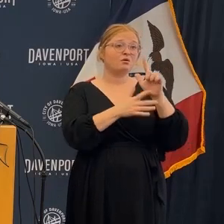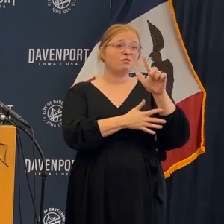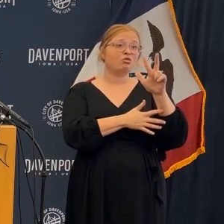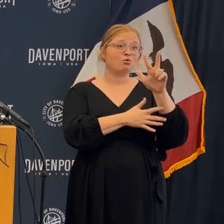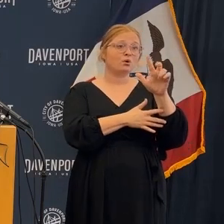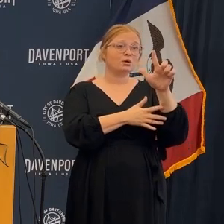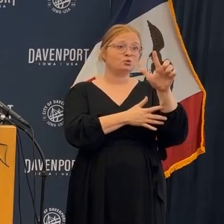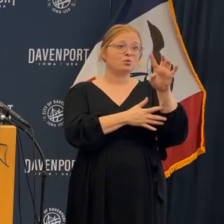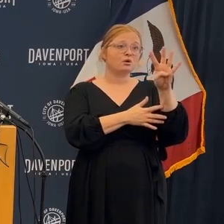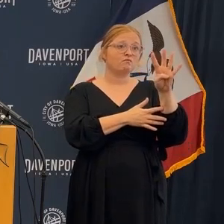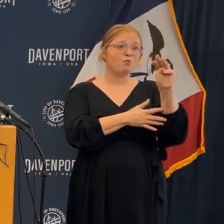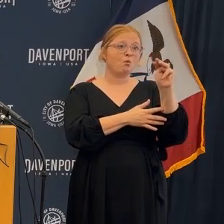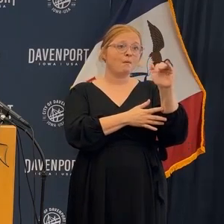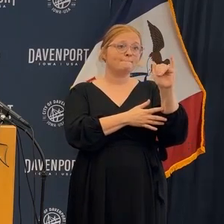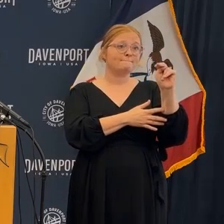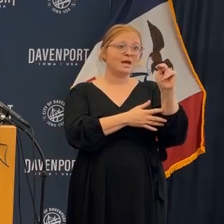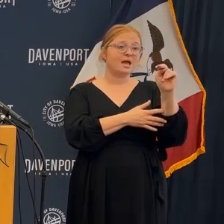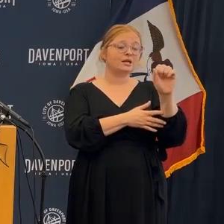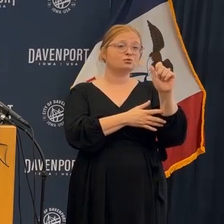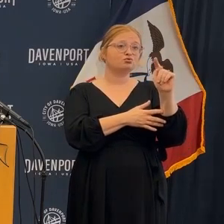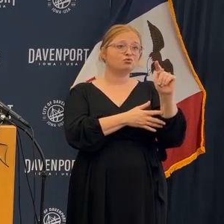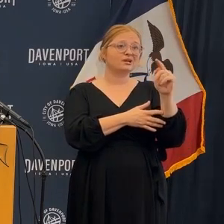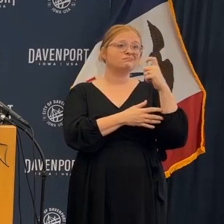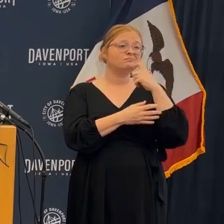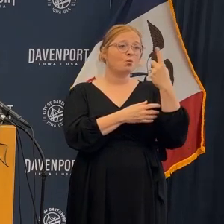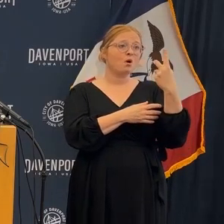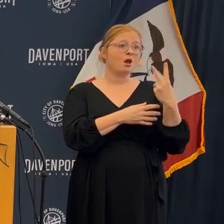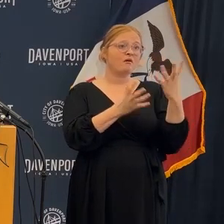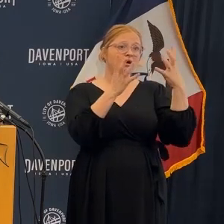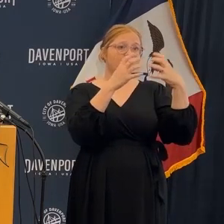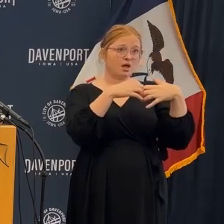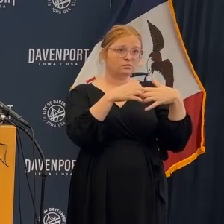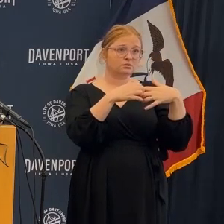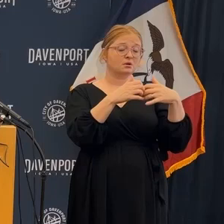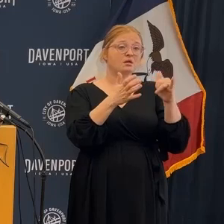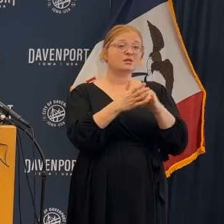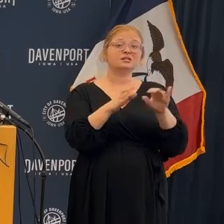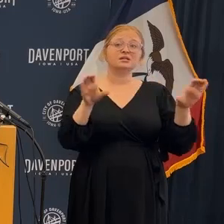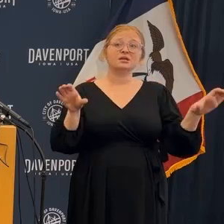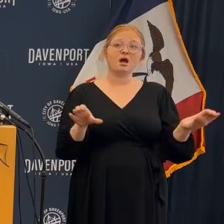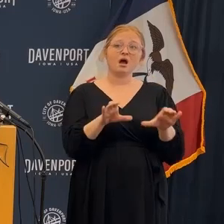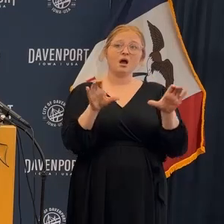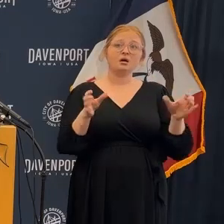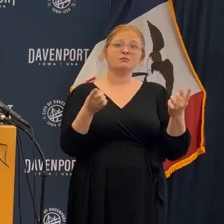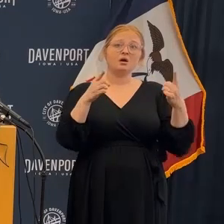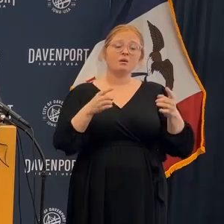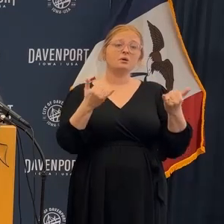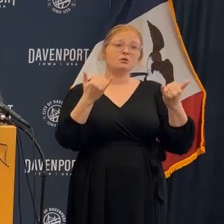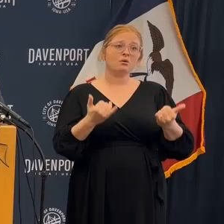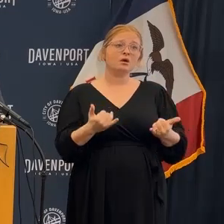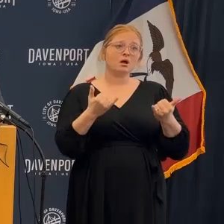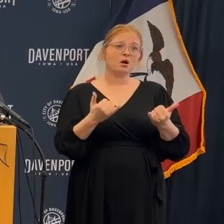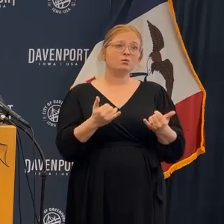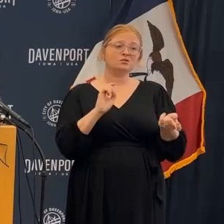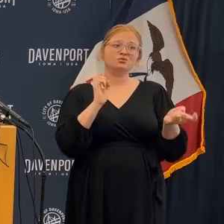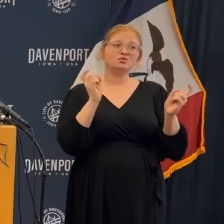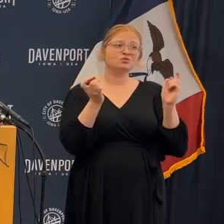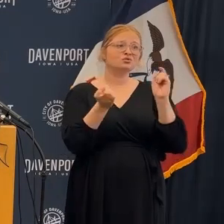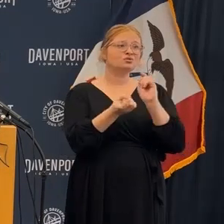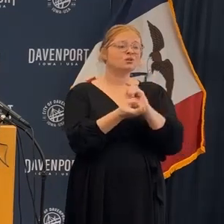partially collapsed. This is an active incident that is very fluid